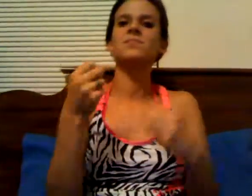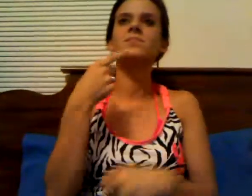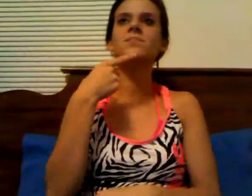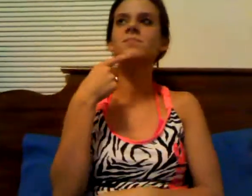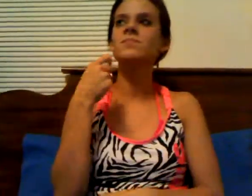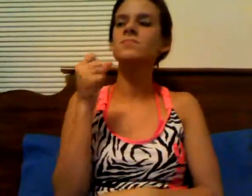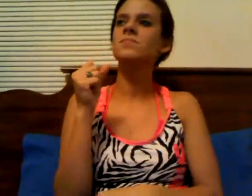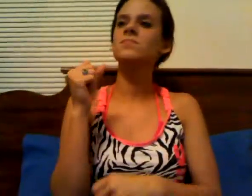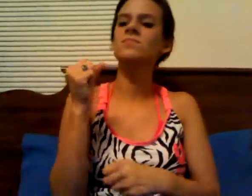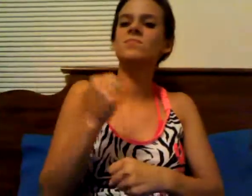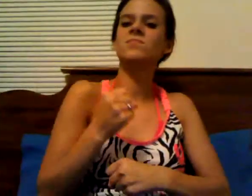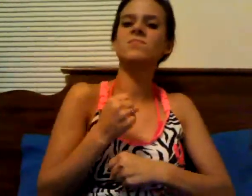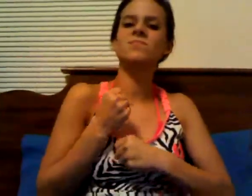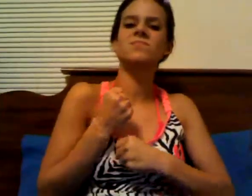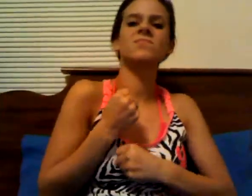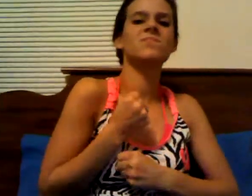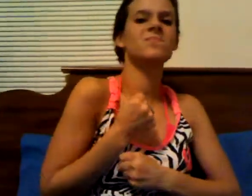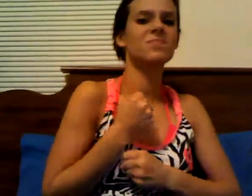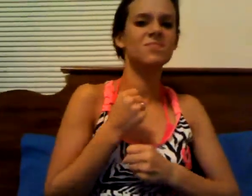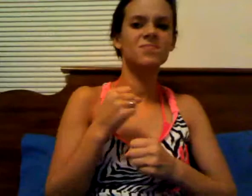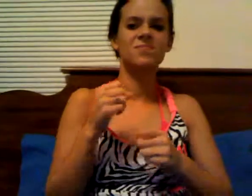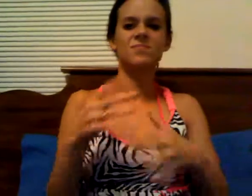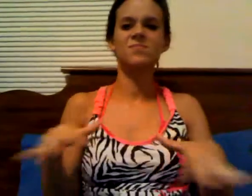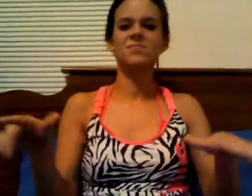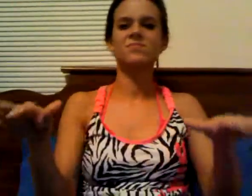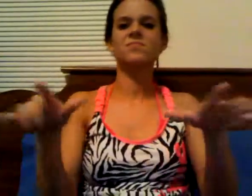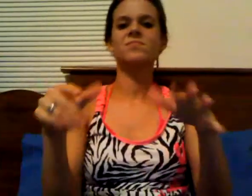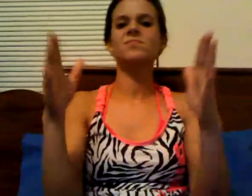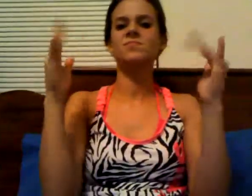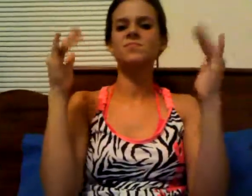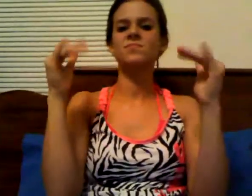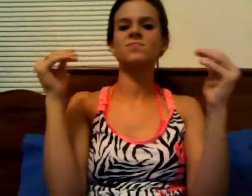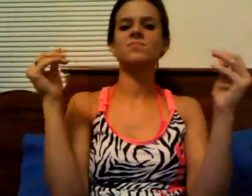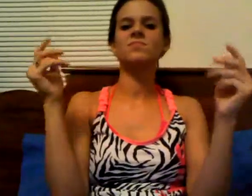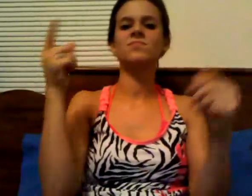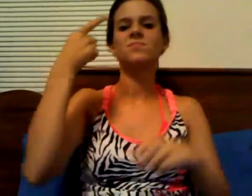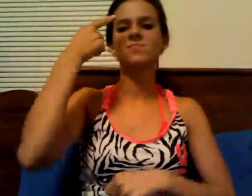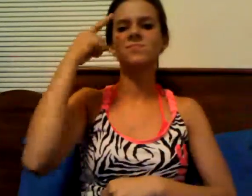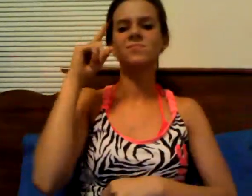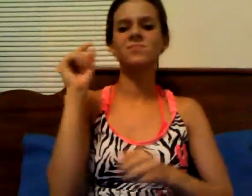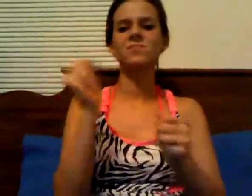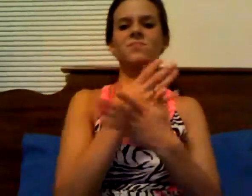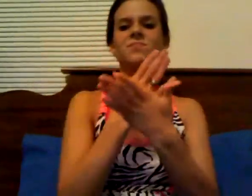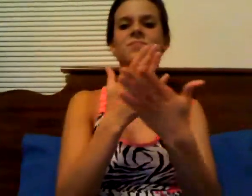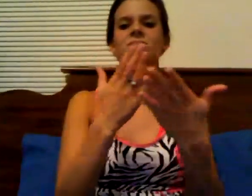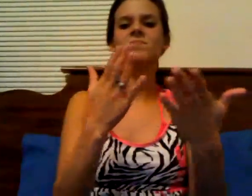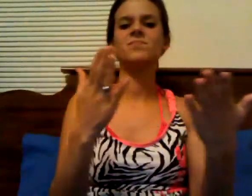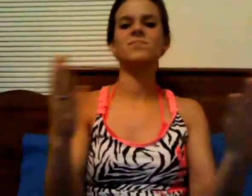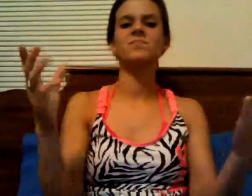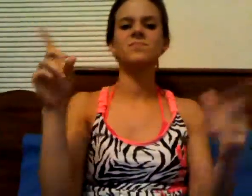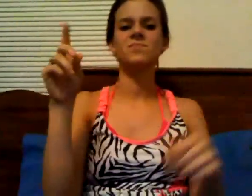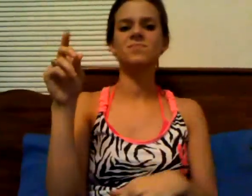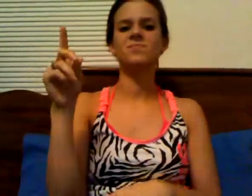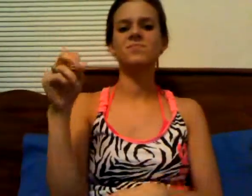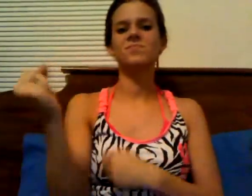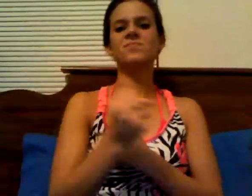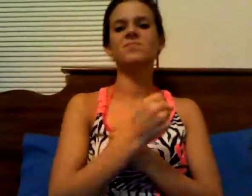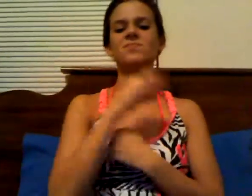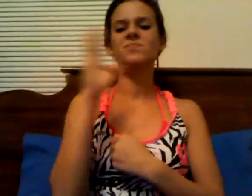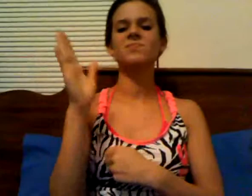this dry and weary land Is there hope for every man? Is there love that